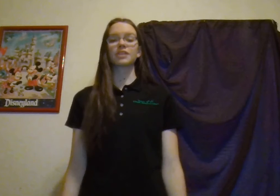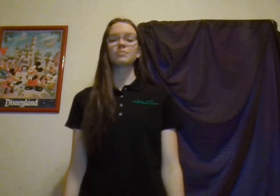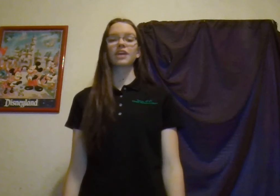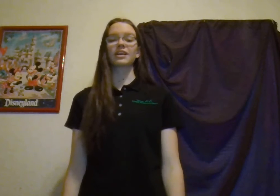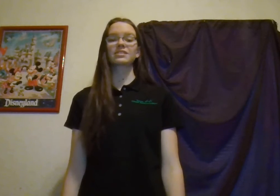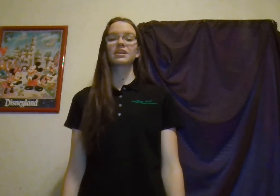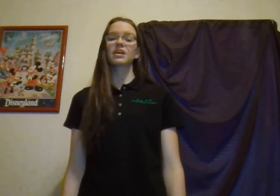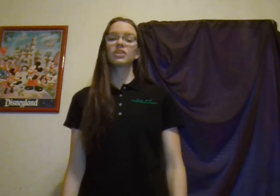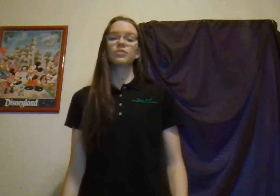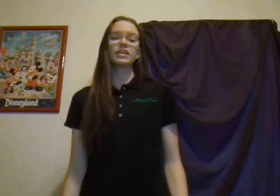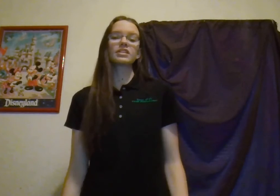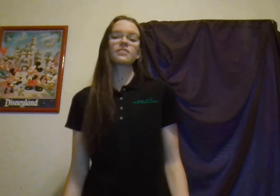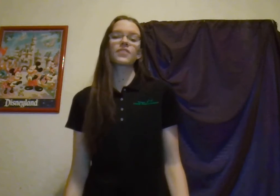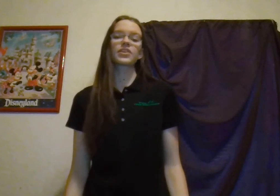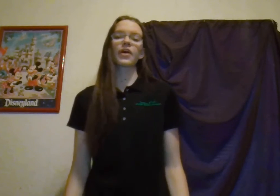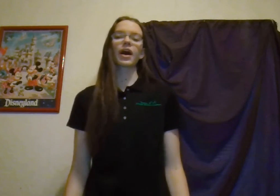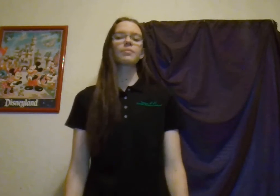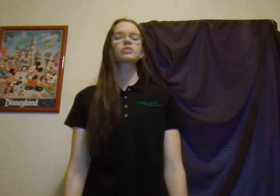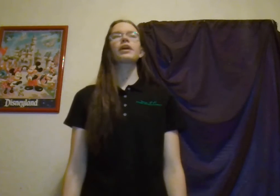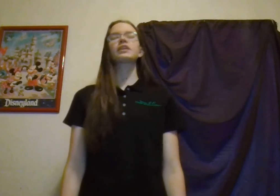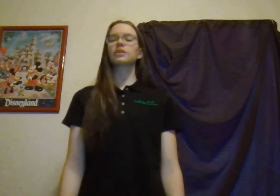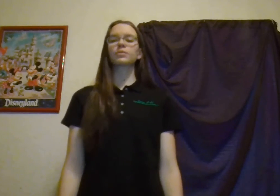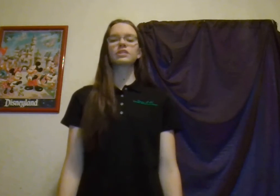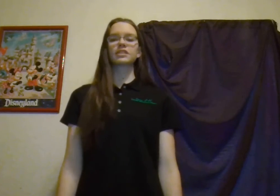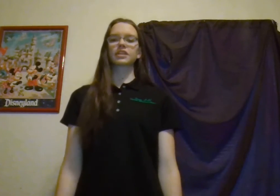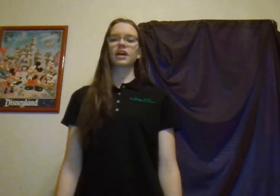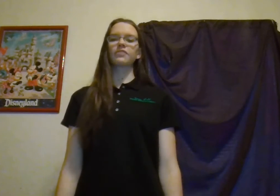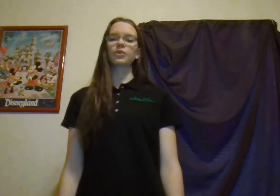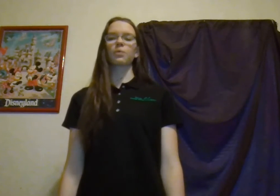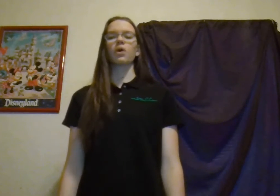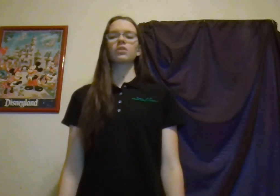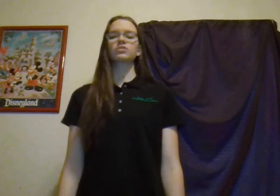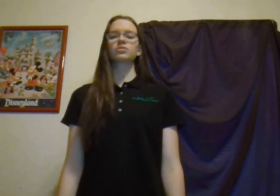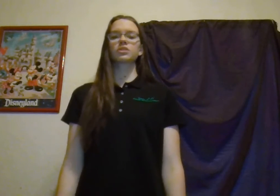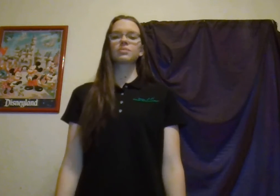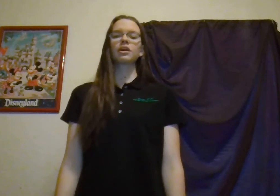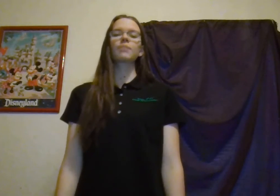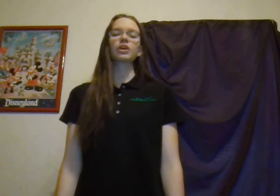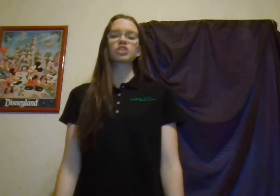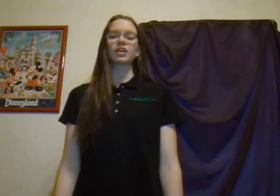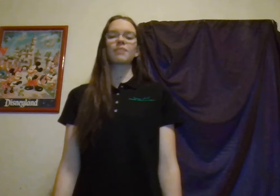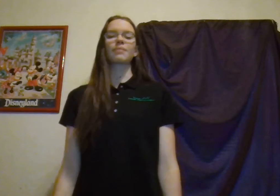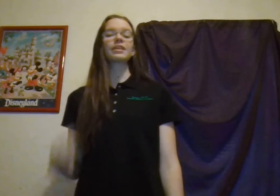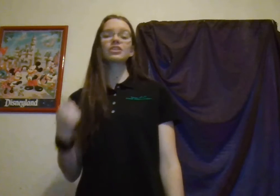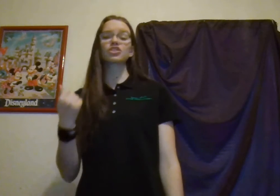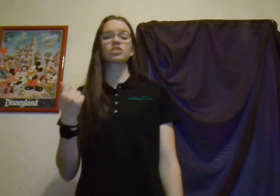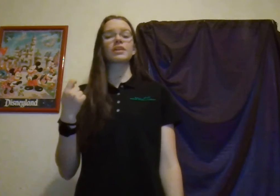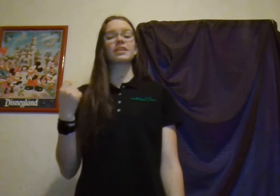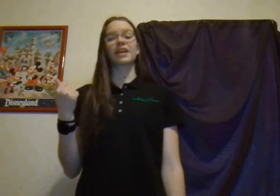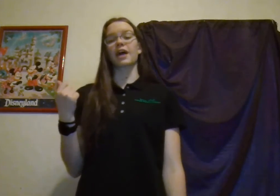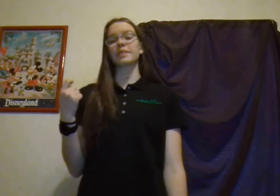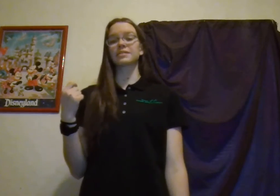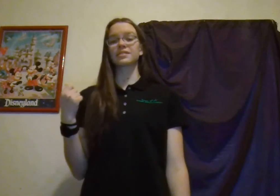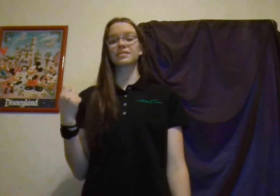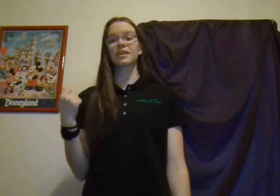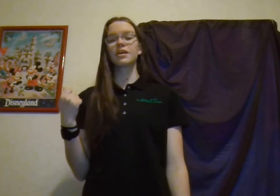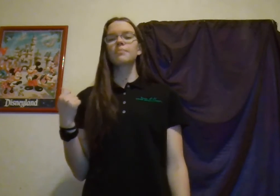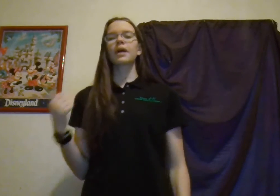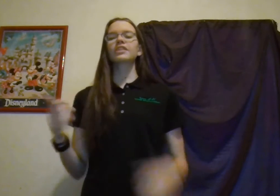subjects. You need it to figure out how much paint it will take to cover your walls or to make a budget and manage your spending habits. Math